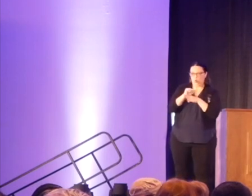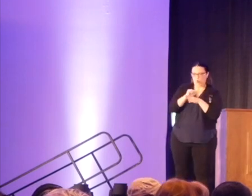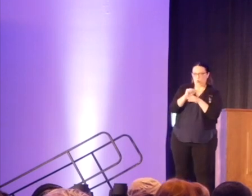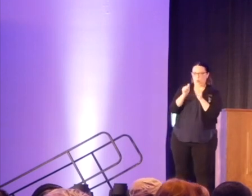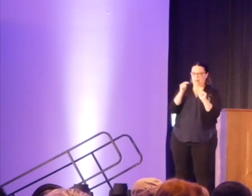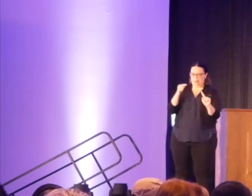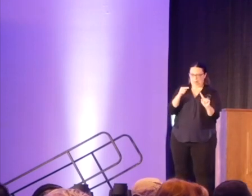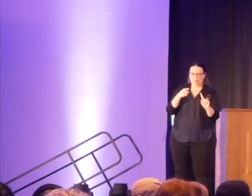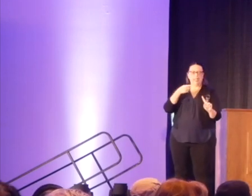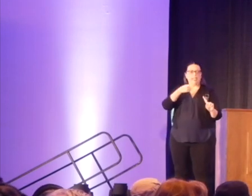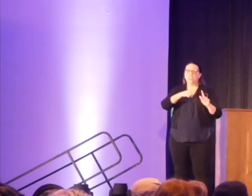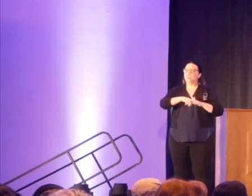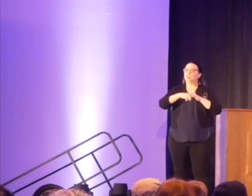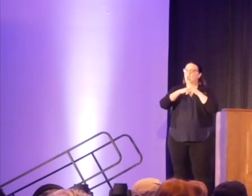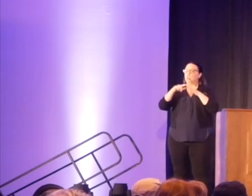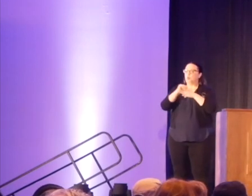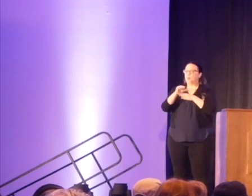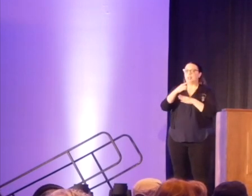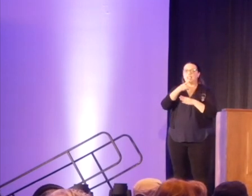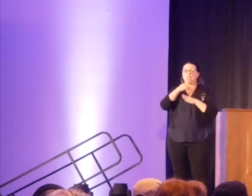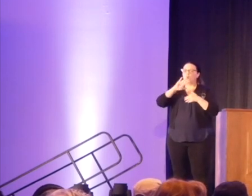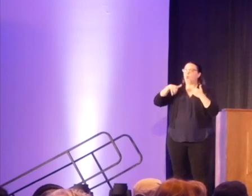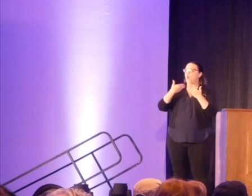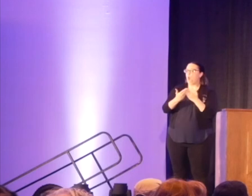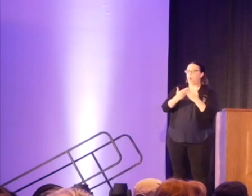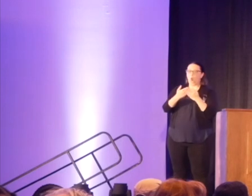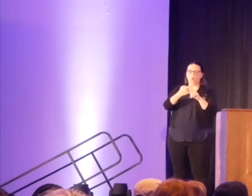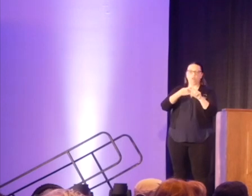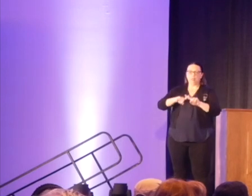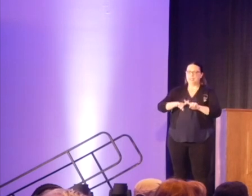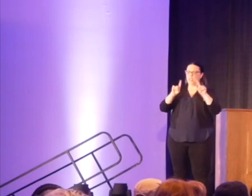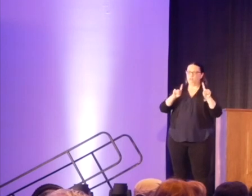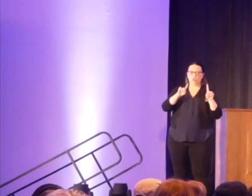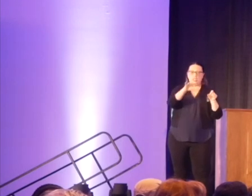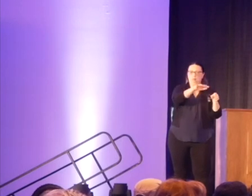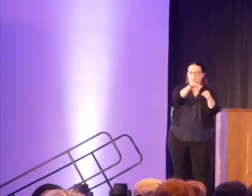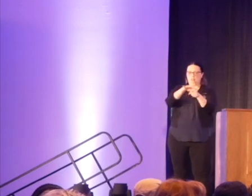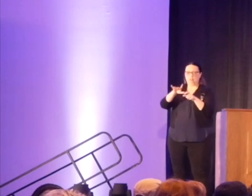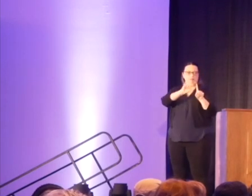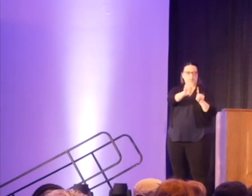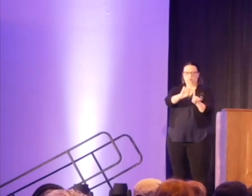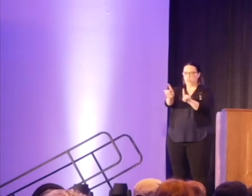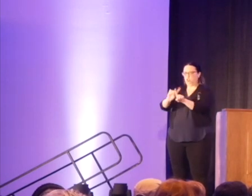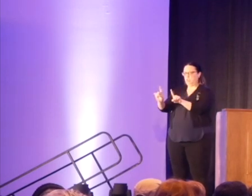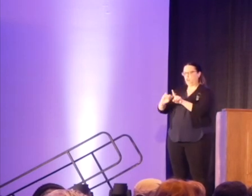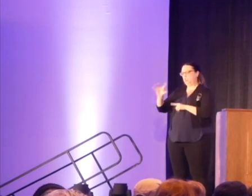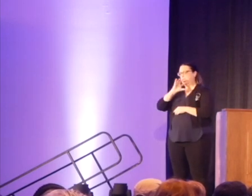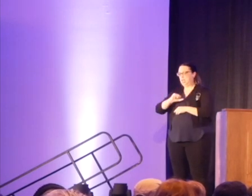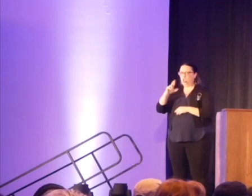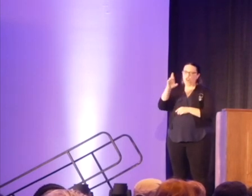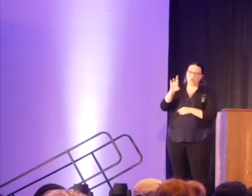rehearsal by saying, we're all from different spaces. We're all different ages, races, genders,